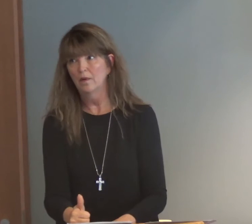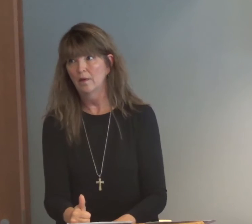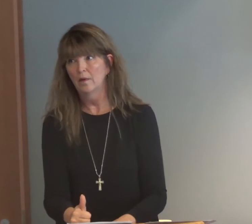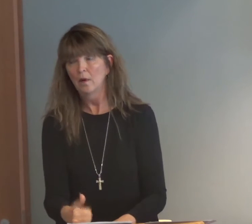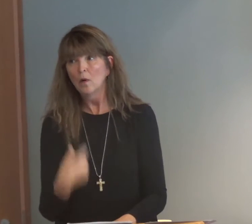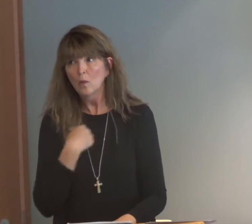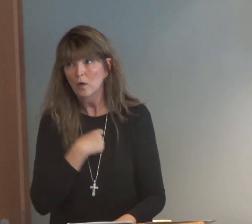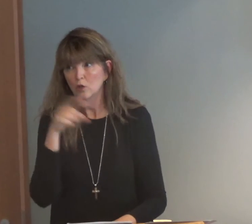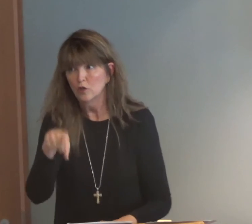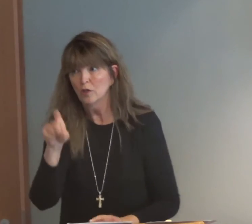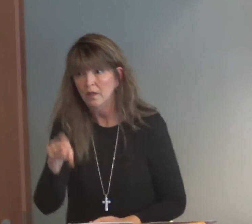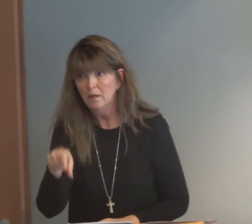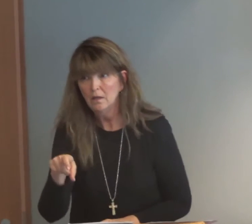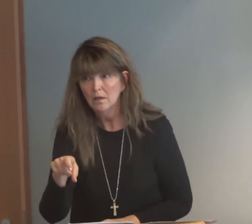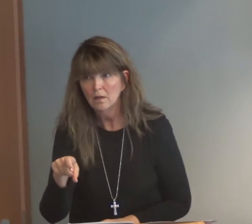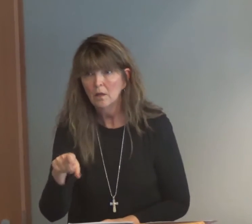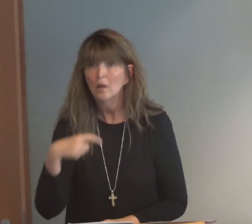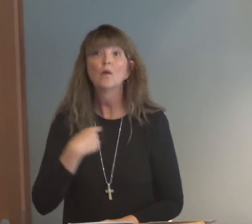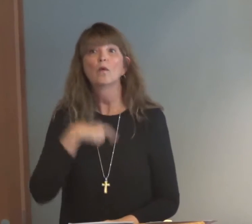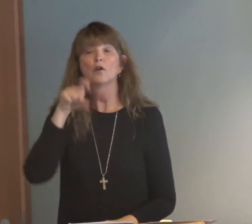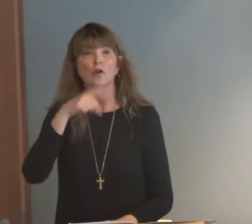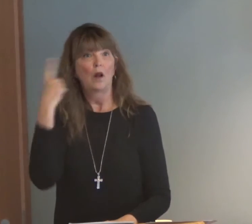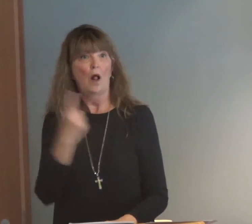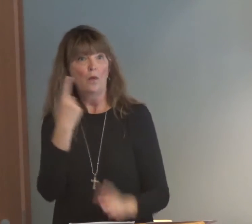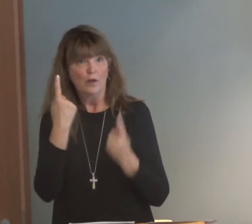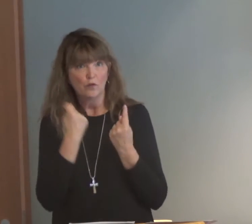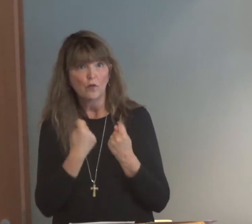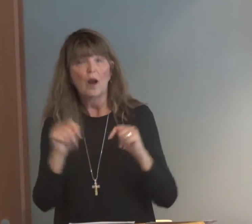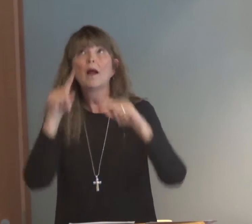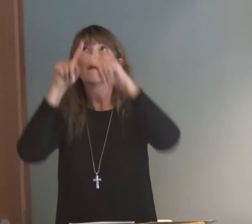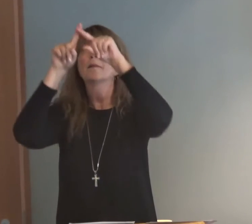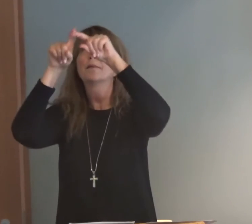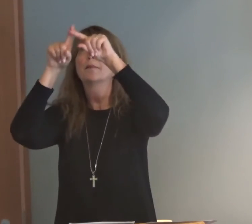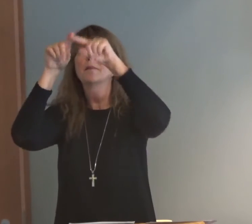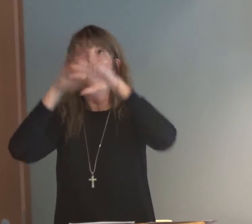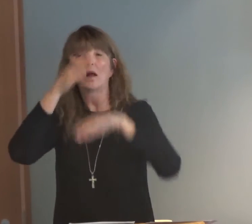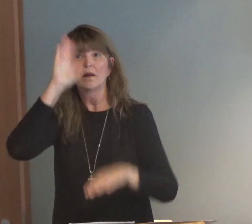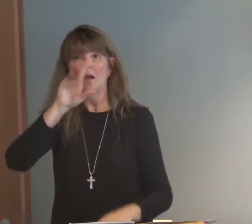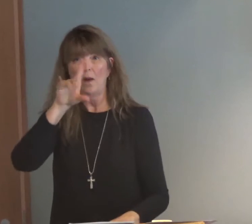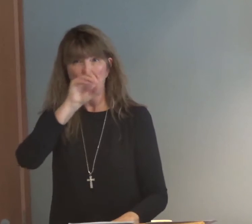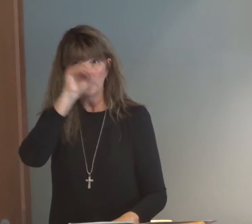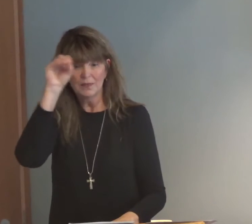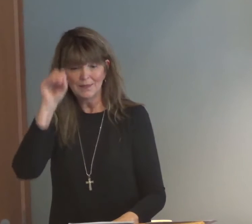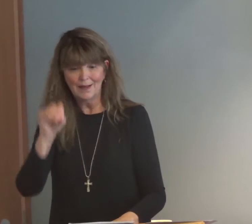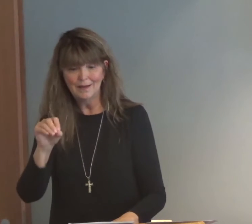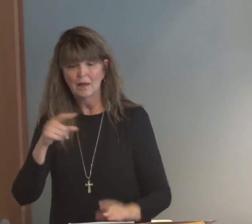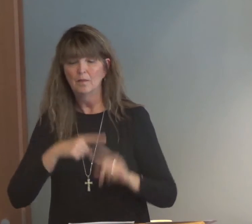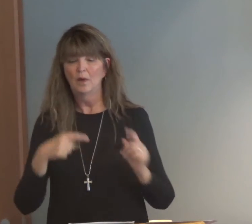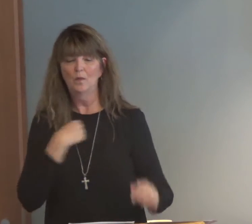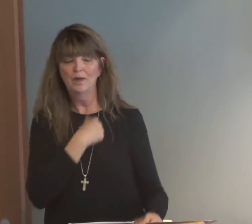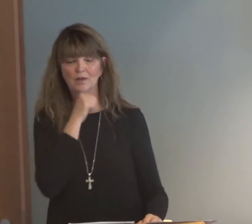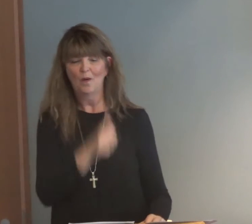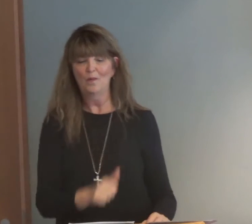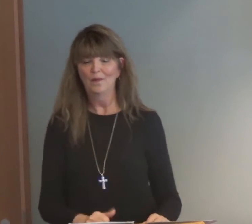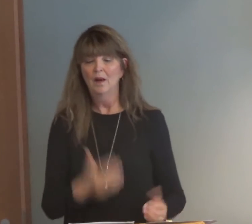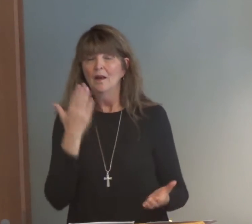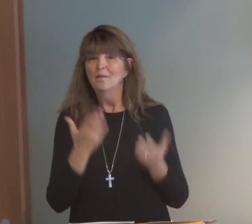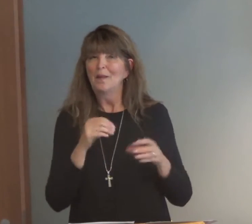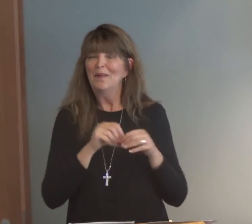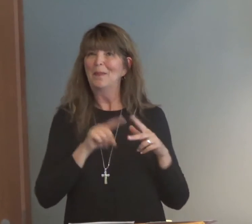We really don't. I mean, we should. We should always try to rely on God completely. But we don't do